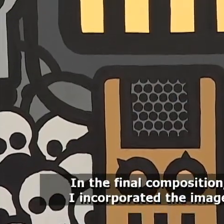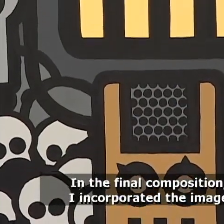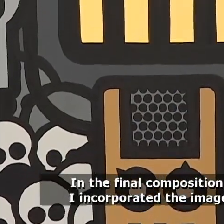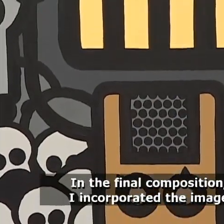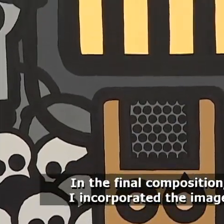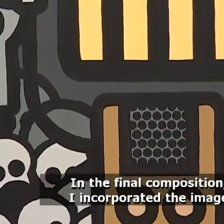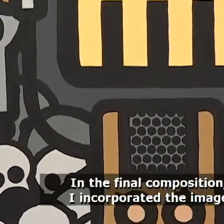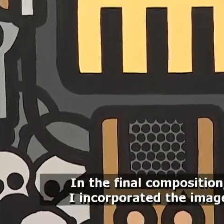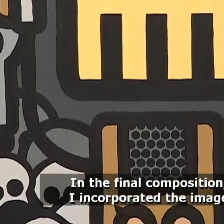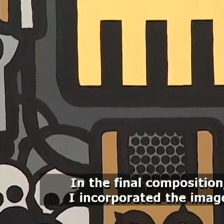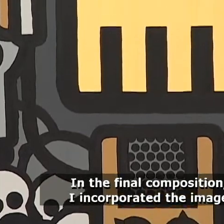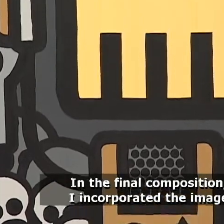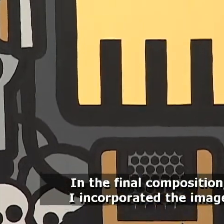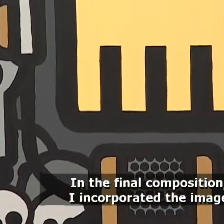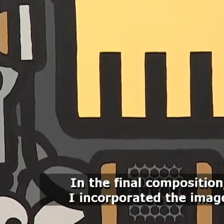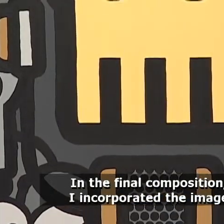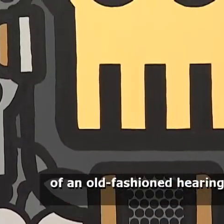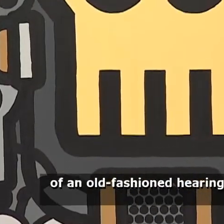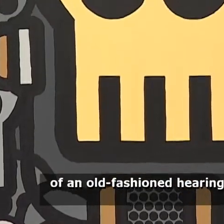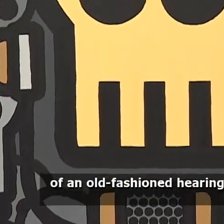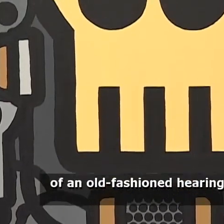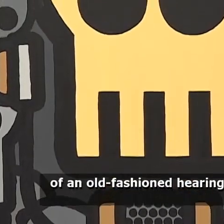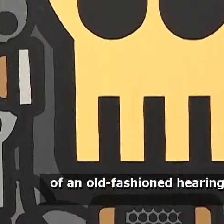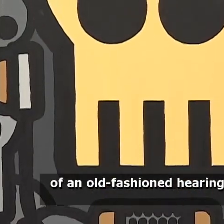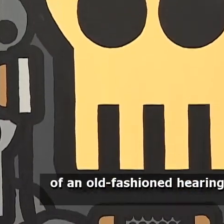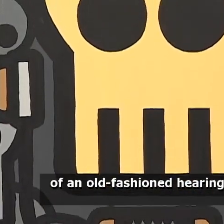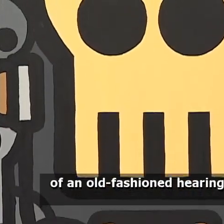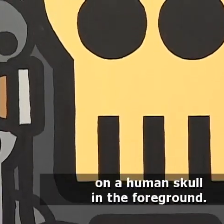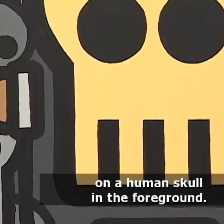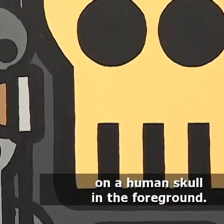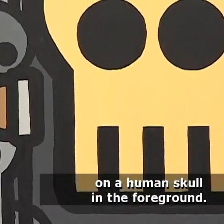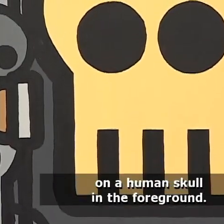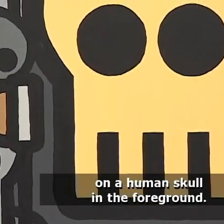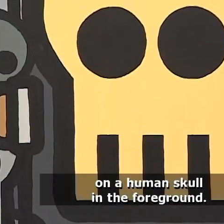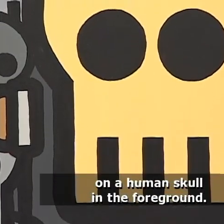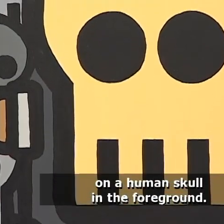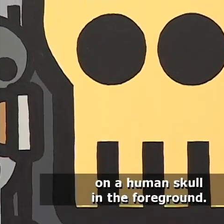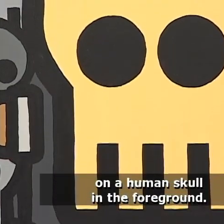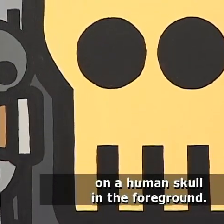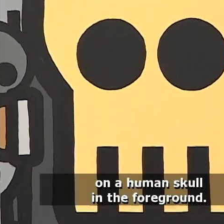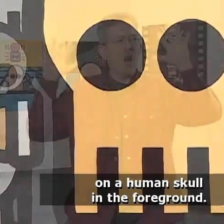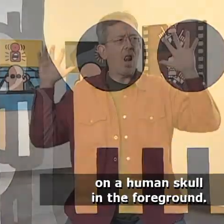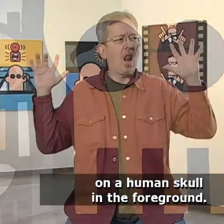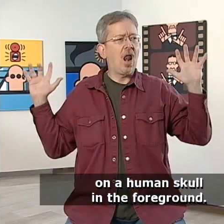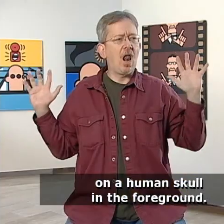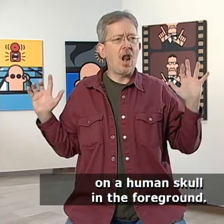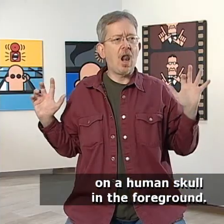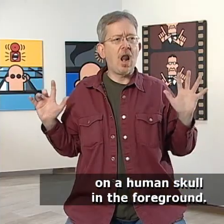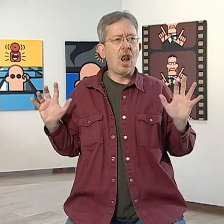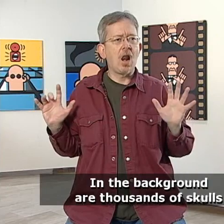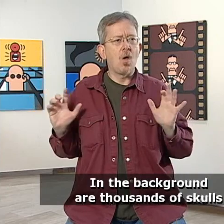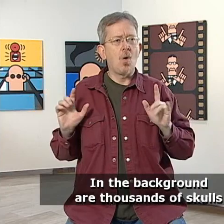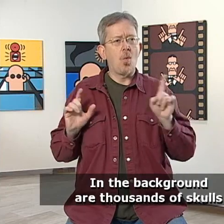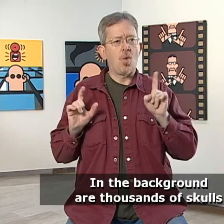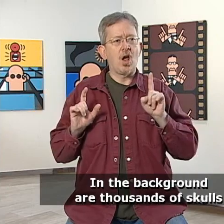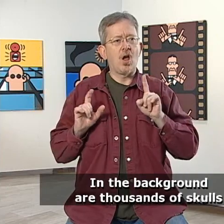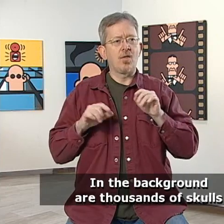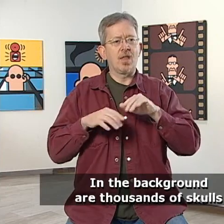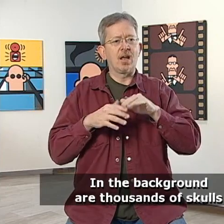the final composition, I incorporated the image of an old-fashioned hearing aid on a human skull in the foreground. In the background